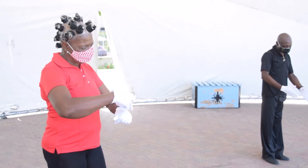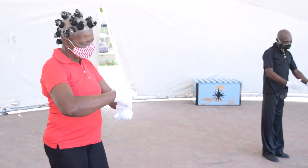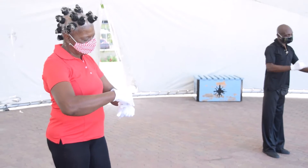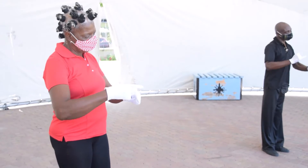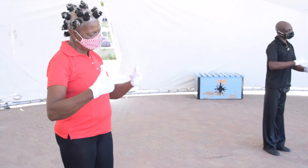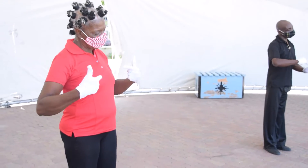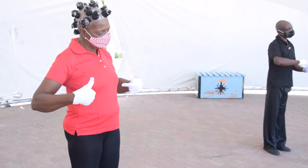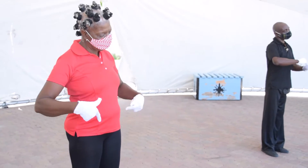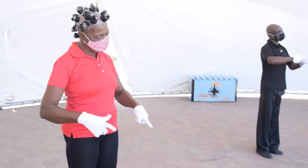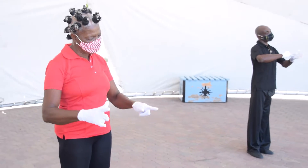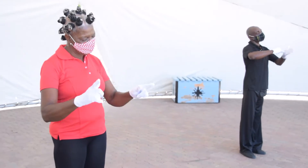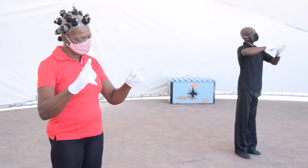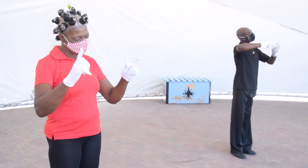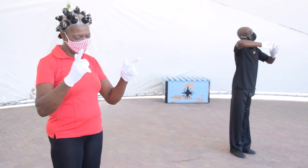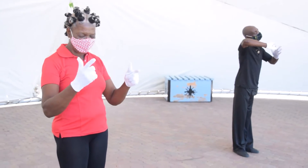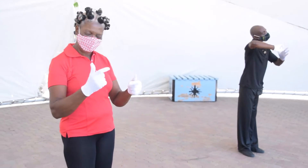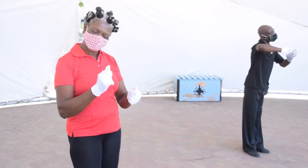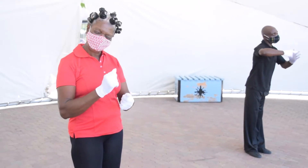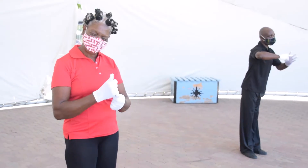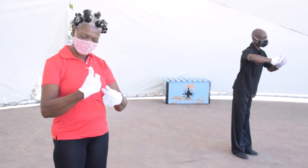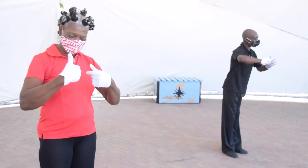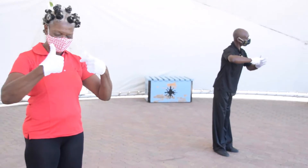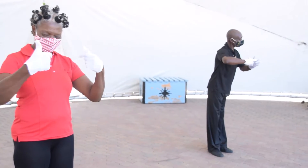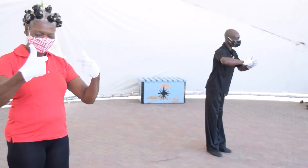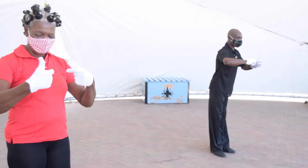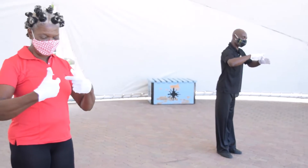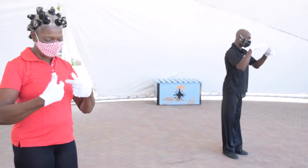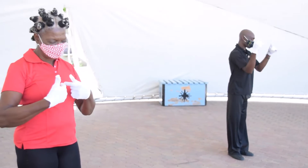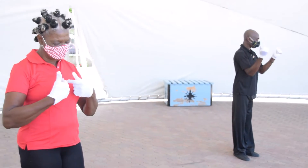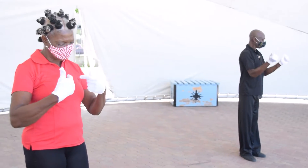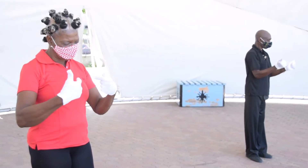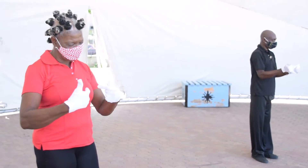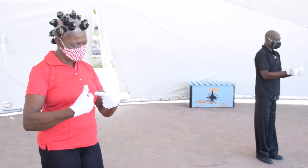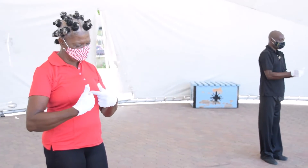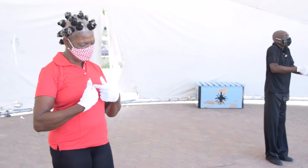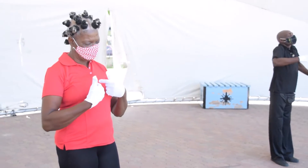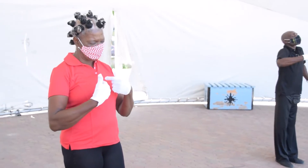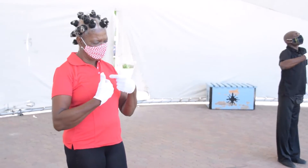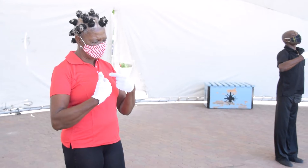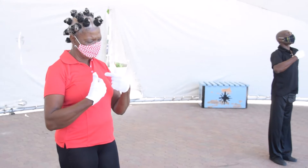let it begin with me.